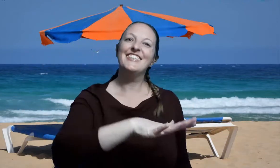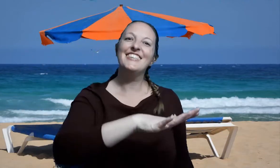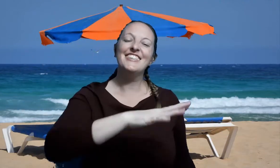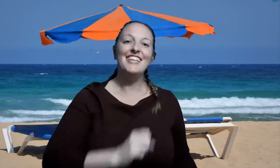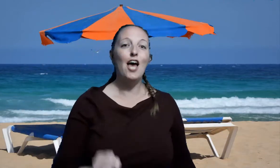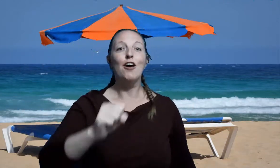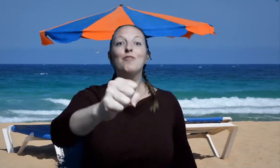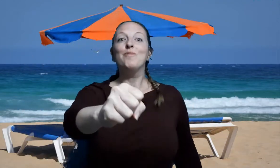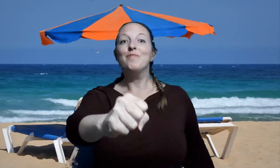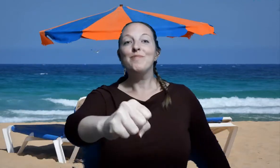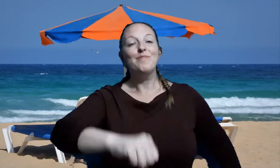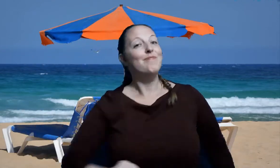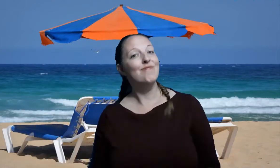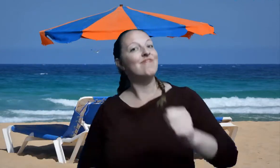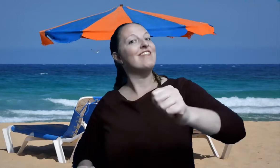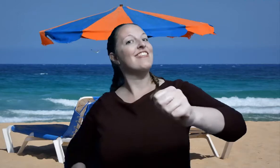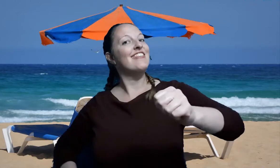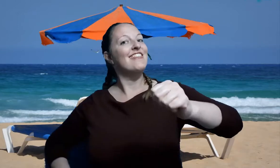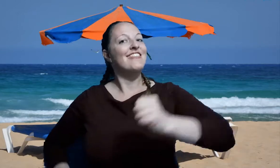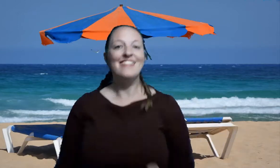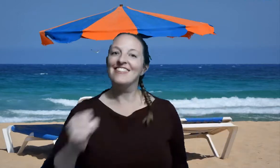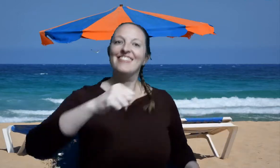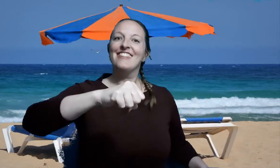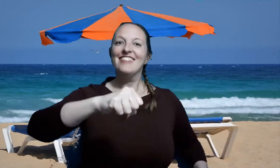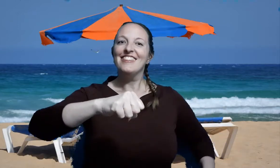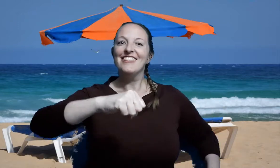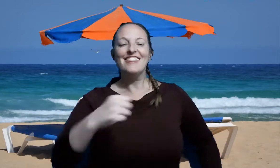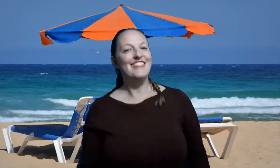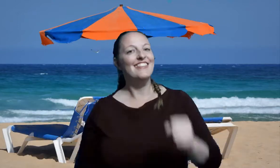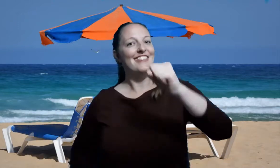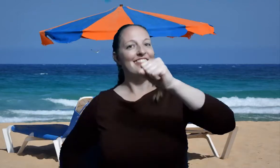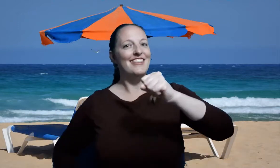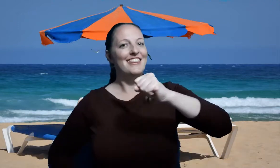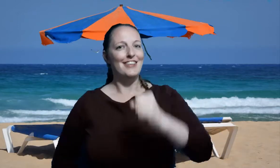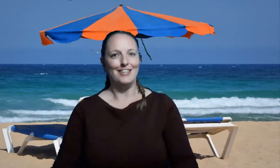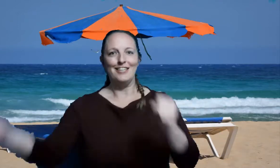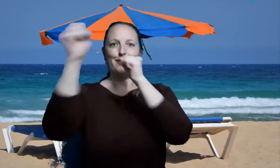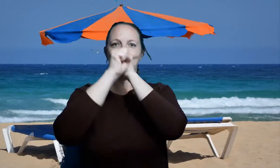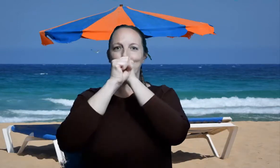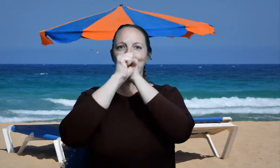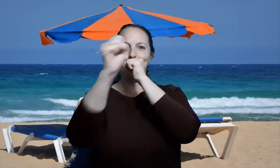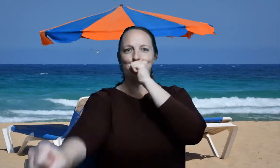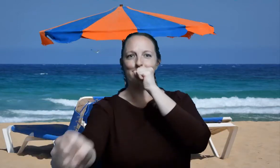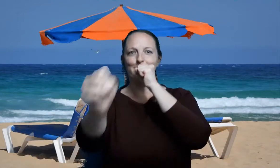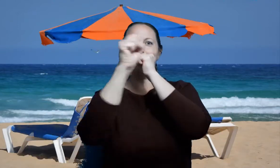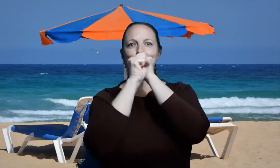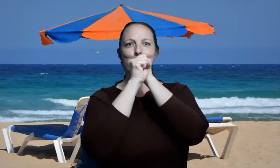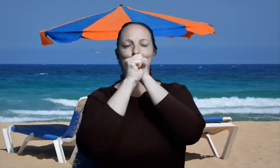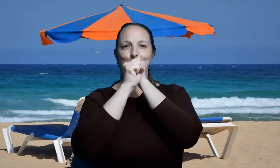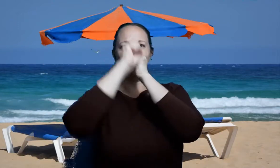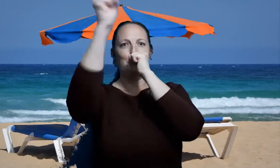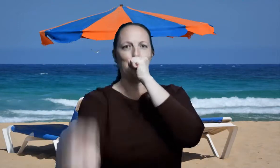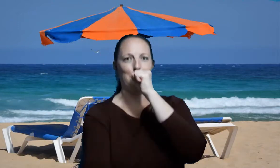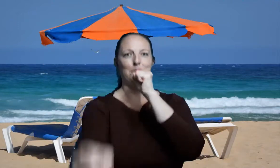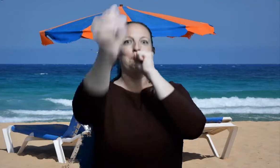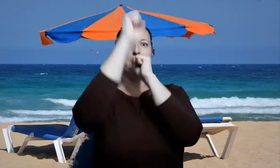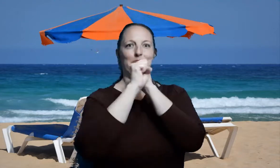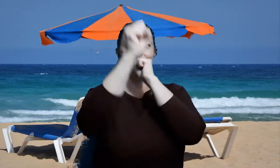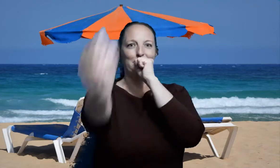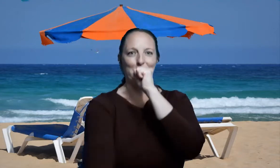Oh, I do like to stroll along the prom, prom, prom Where the brass bands play to yomp, womp,